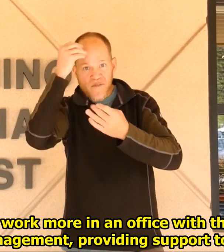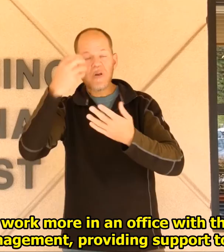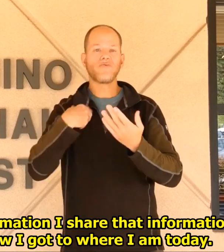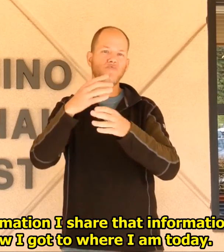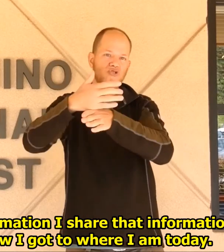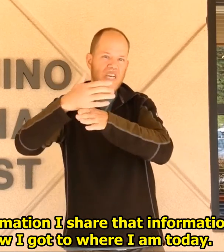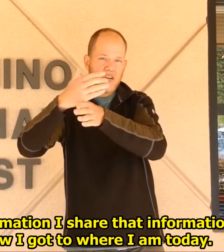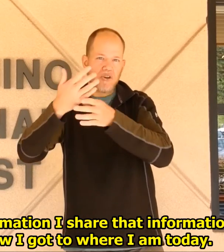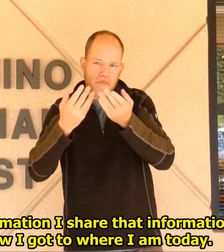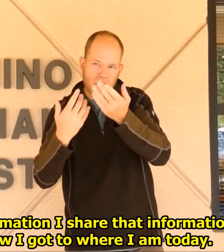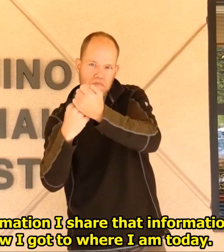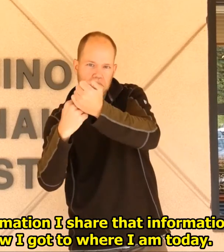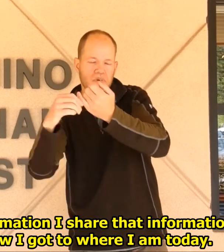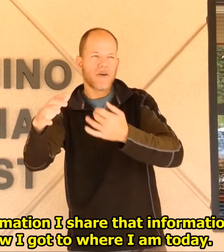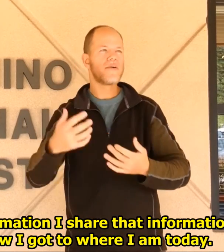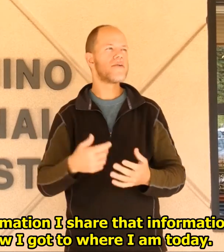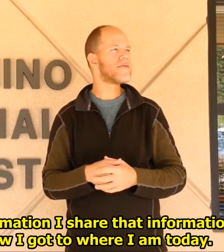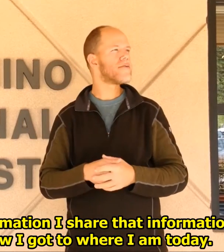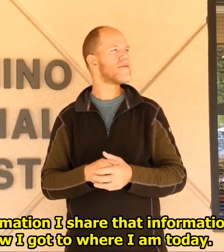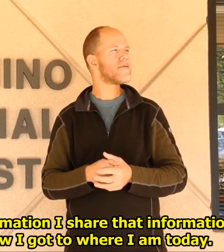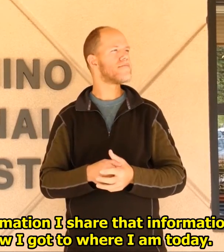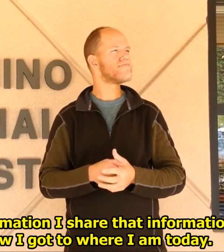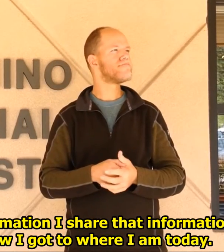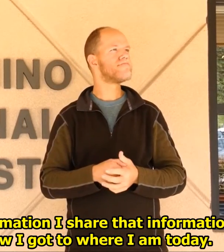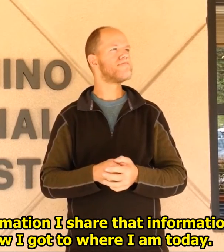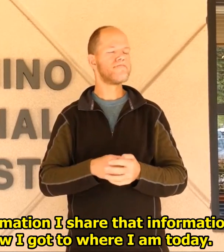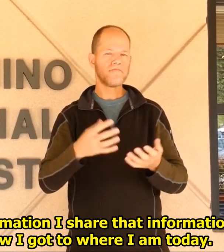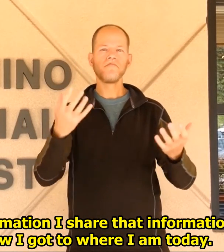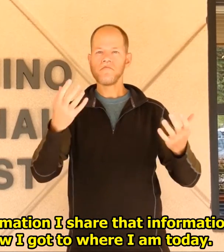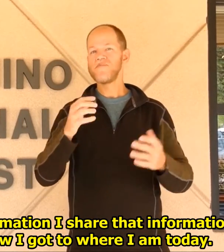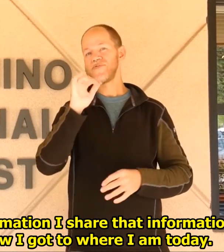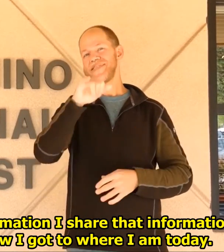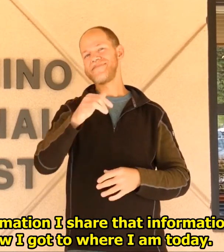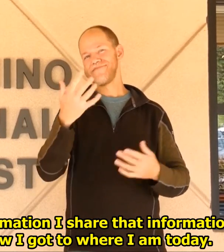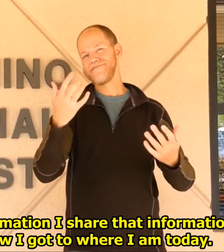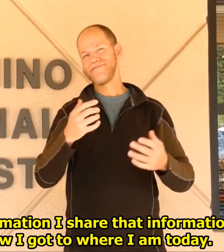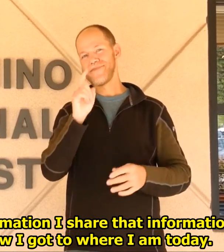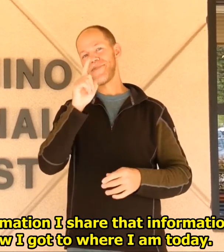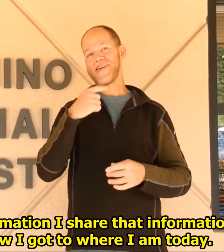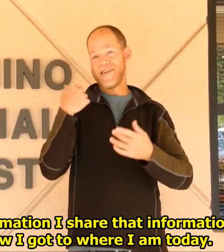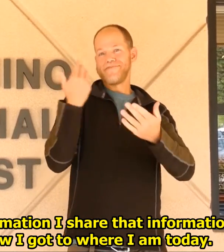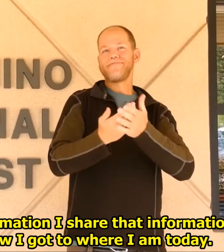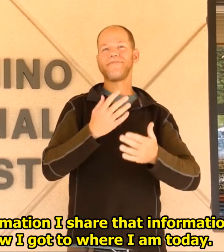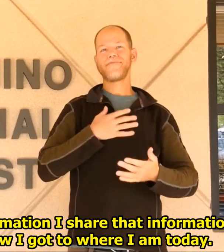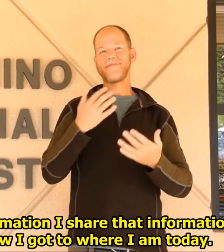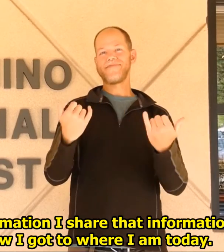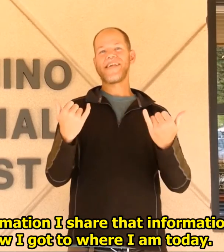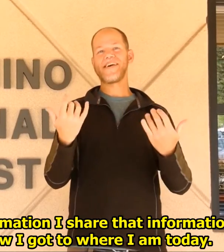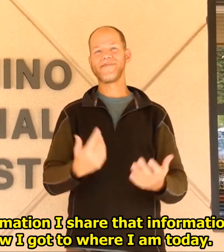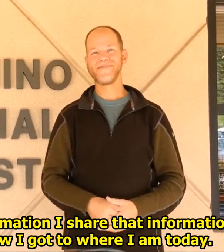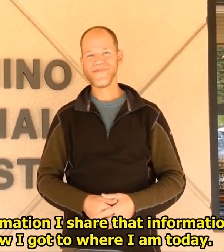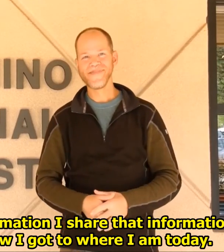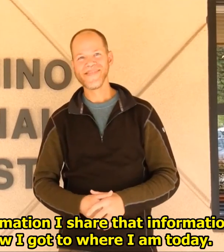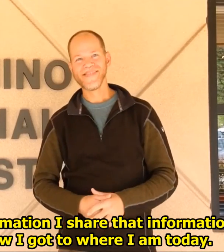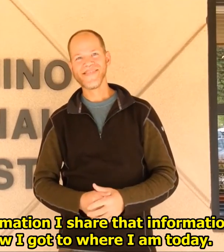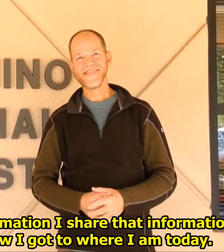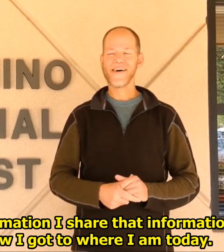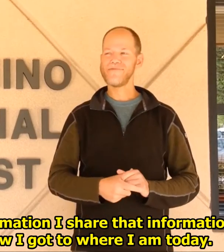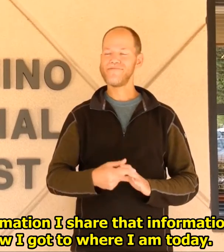districts. If they need information I share that information with them. So that's how I got to where I am today.